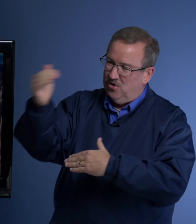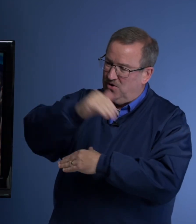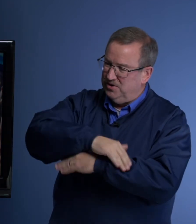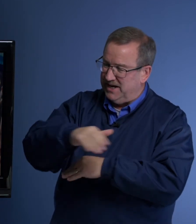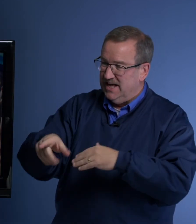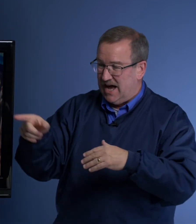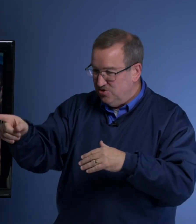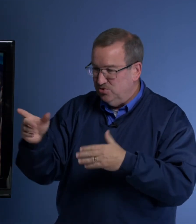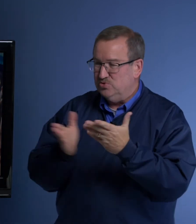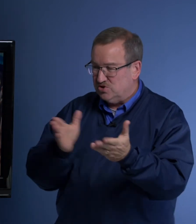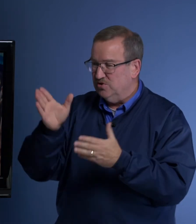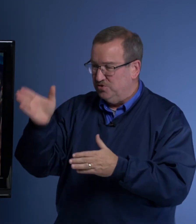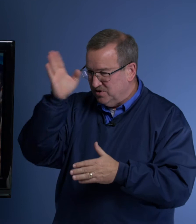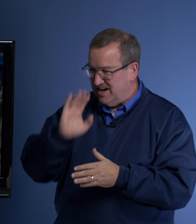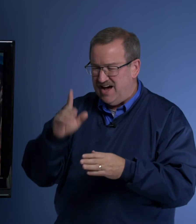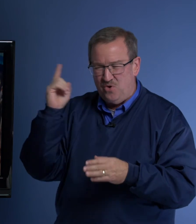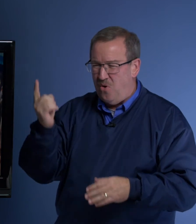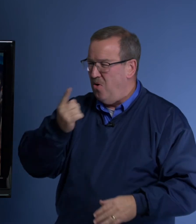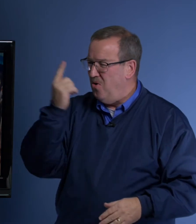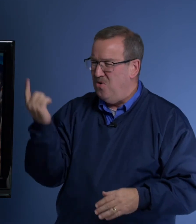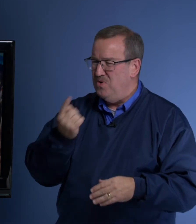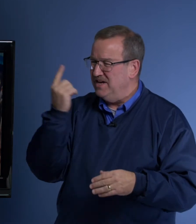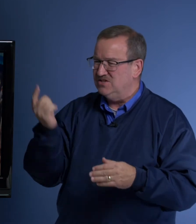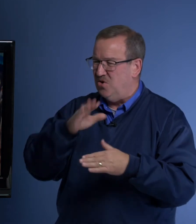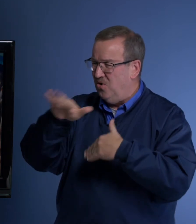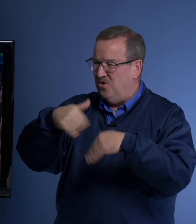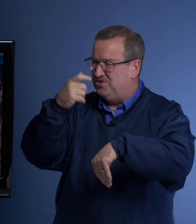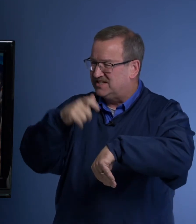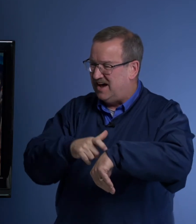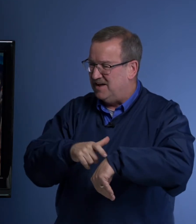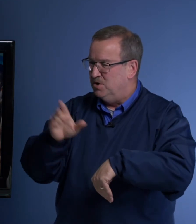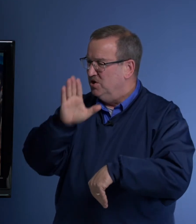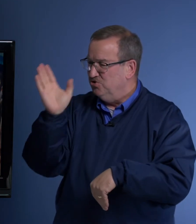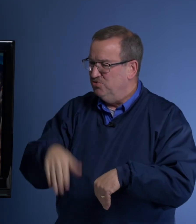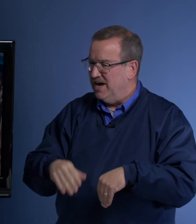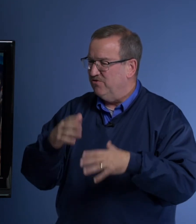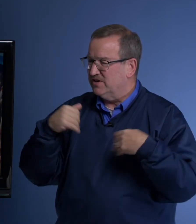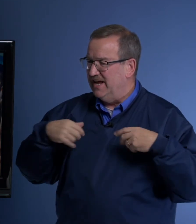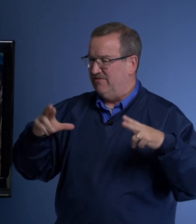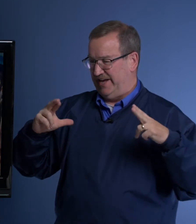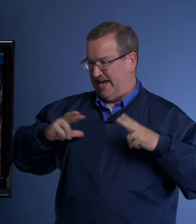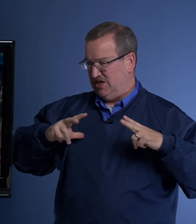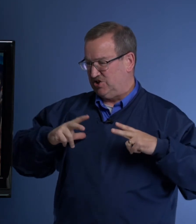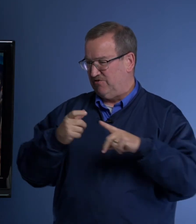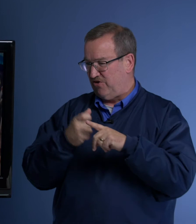all night. You serve your God always, all the time. You never take vacation from